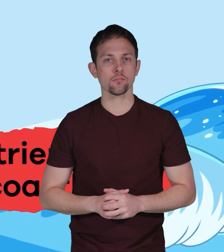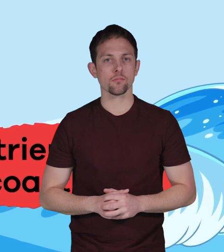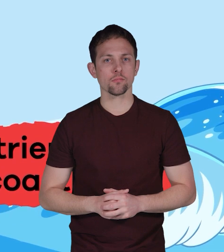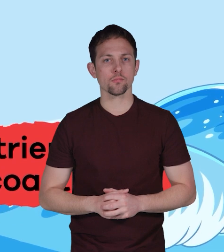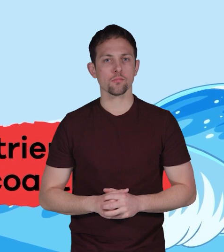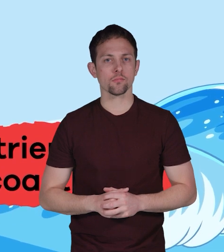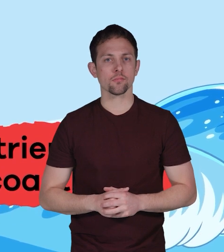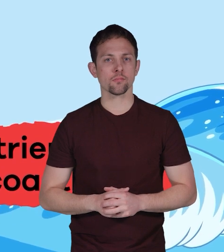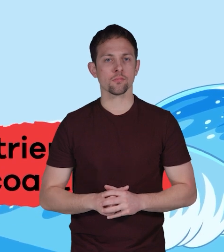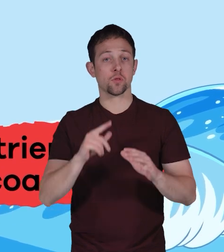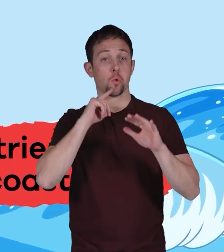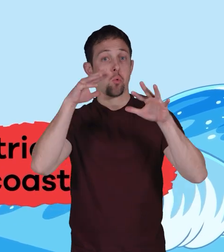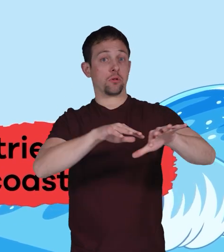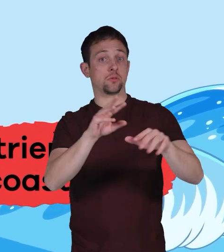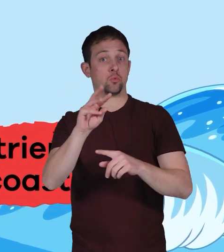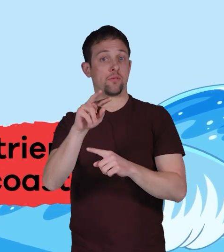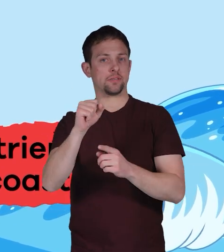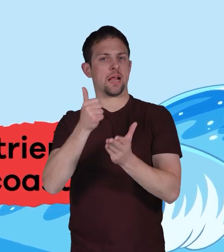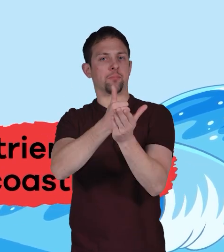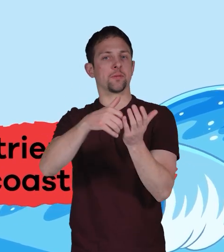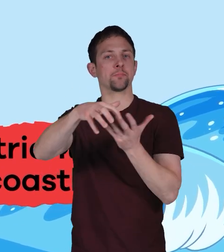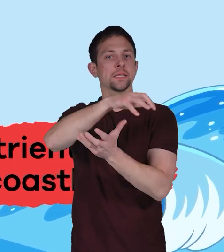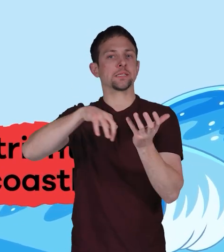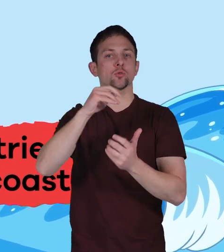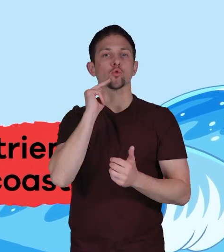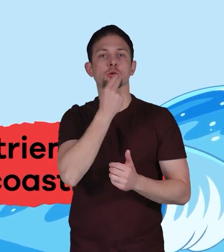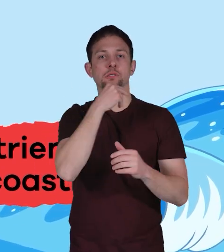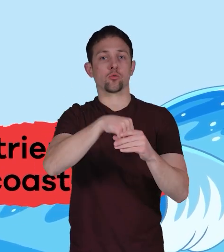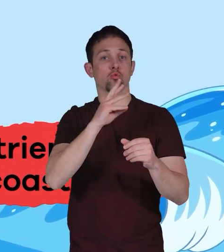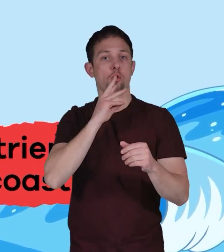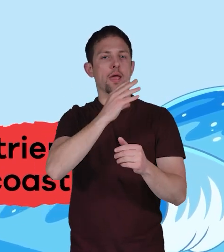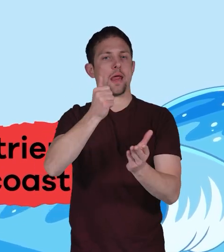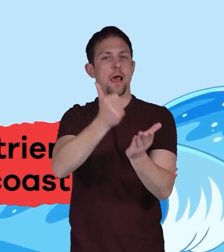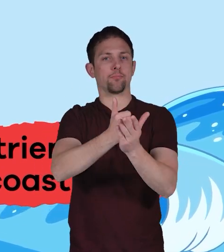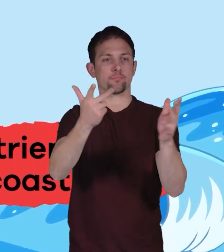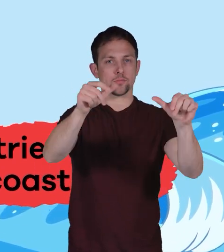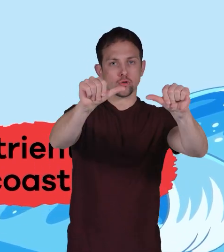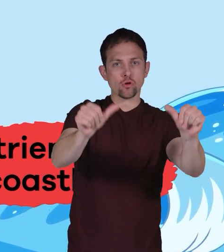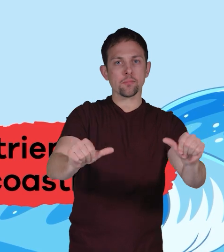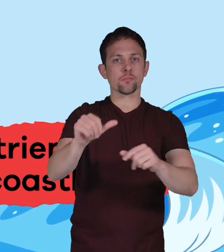Ocean waves help mix nutrients in the water and help shape coastlines.